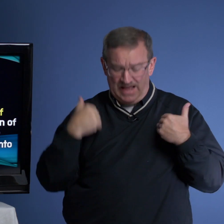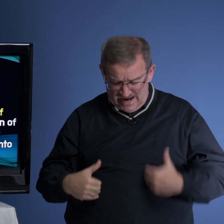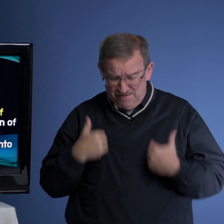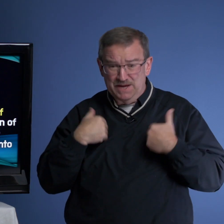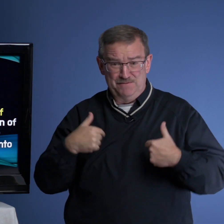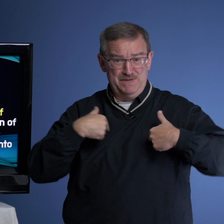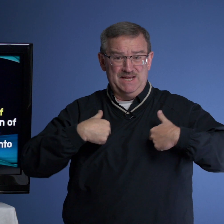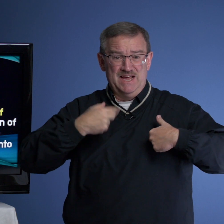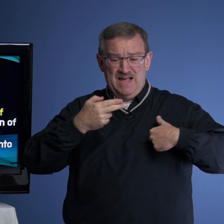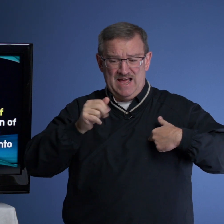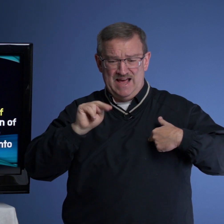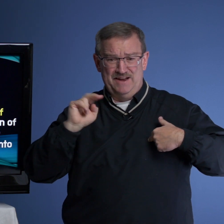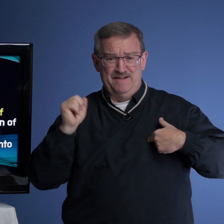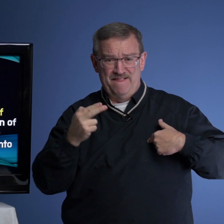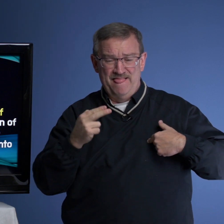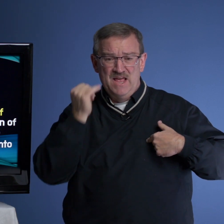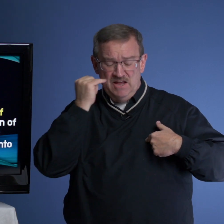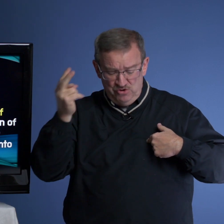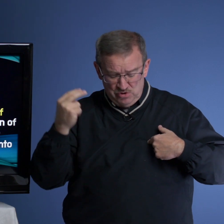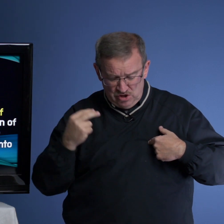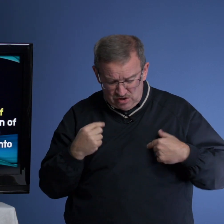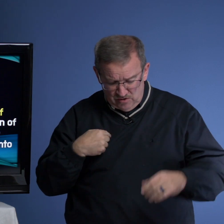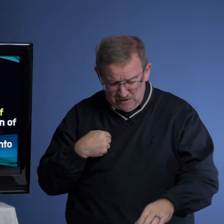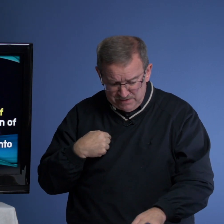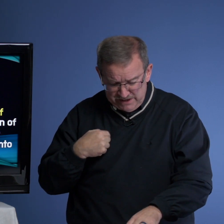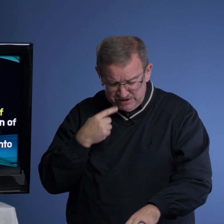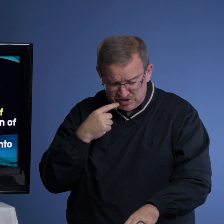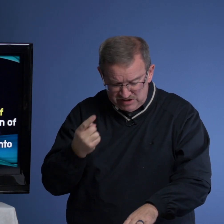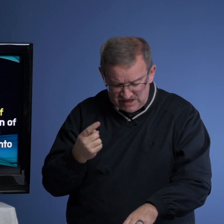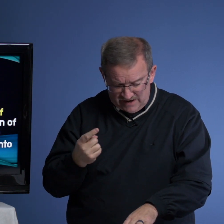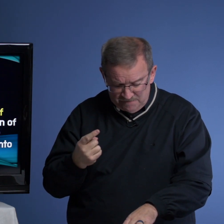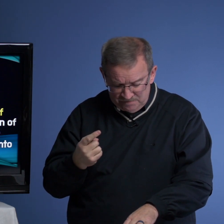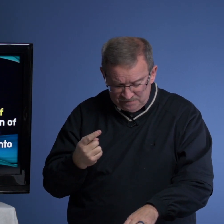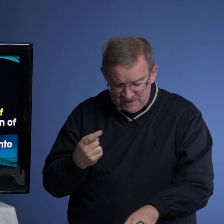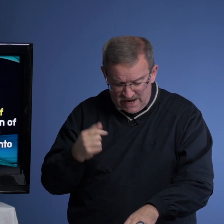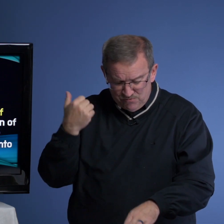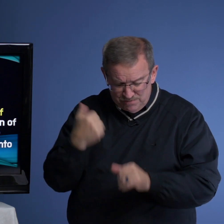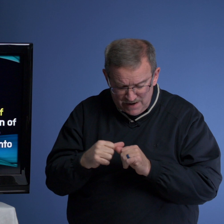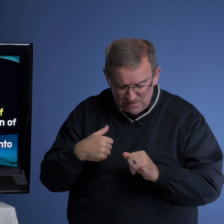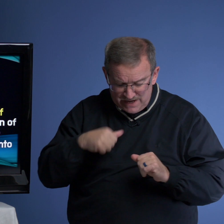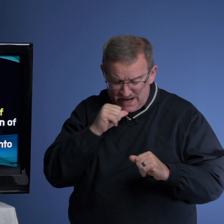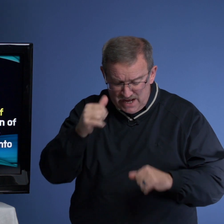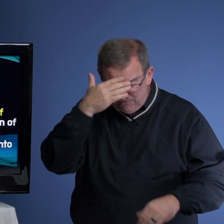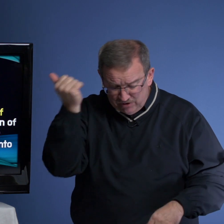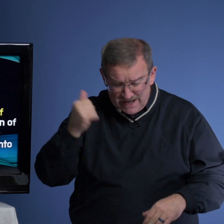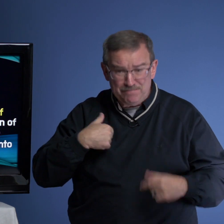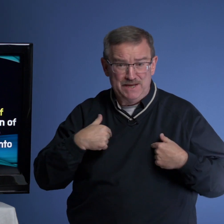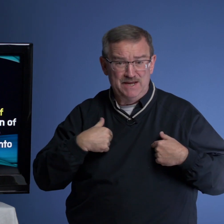handmaid, me, Hannah, if you would look on me, she said, and remember me and not forget me,